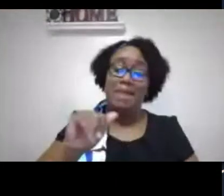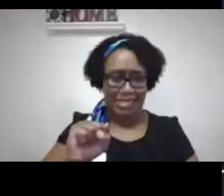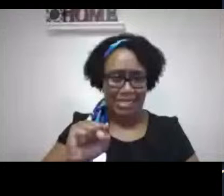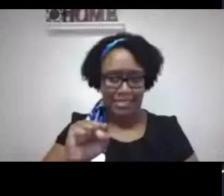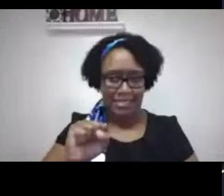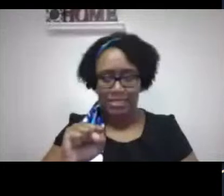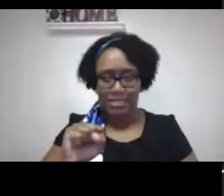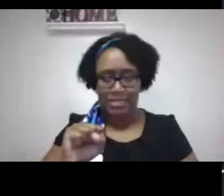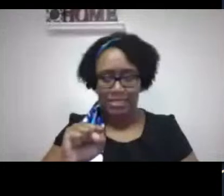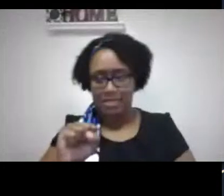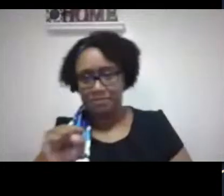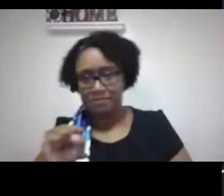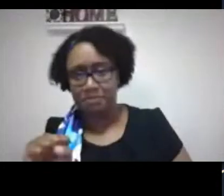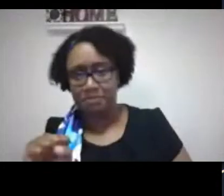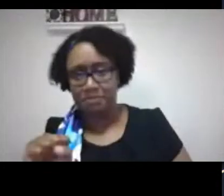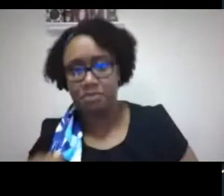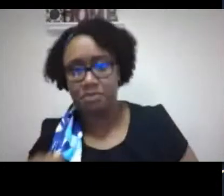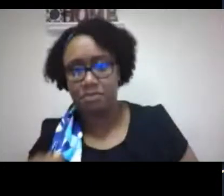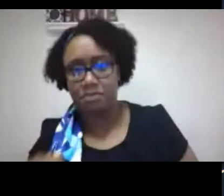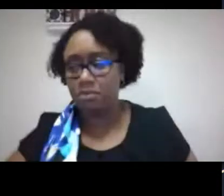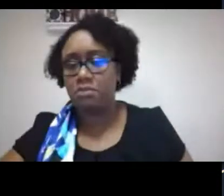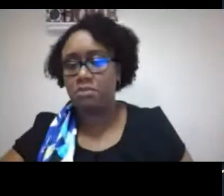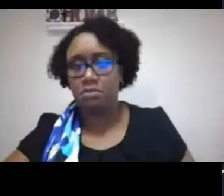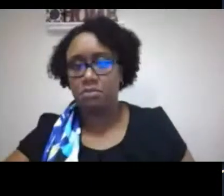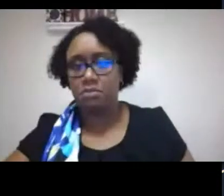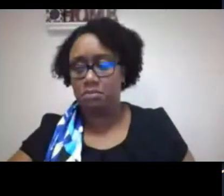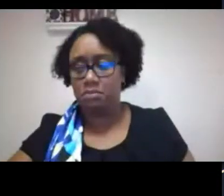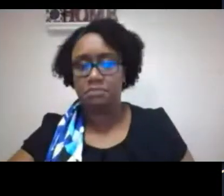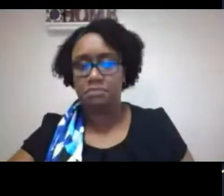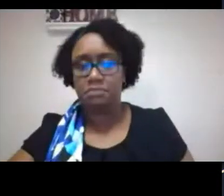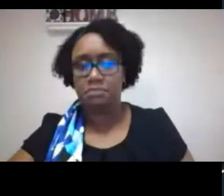I want to talk about language and modality bias.